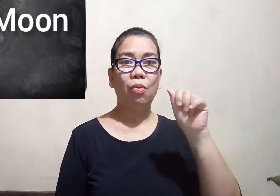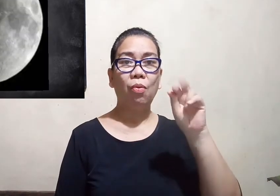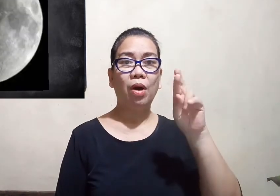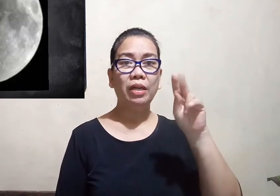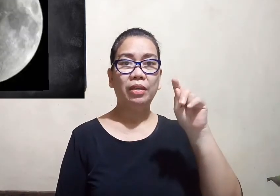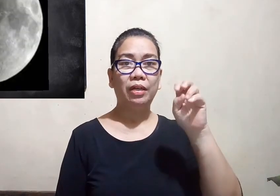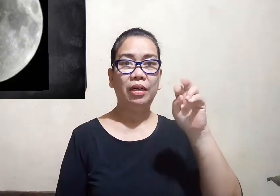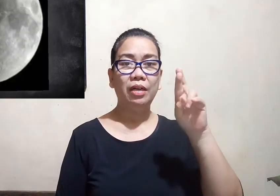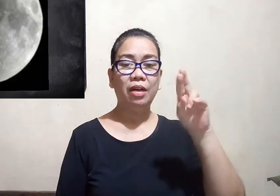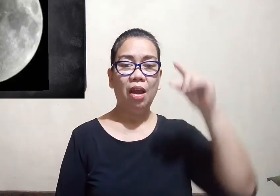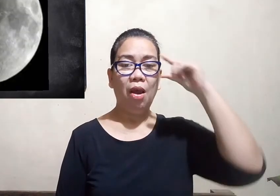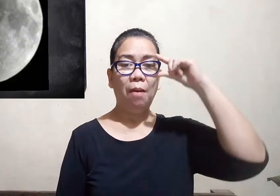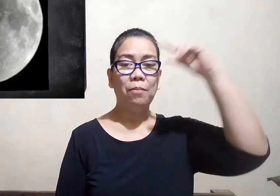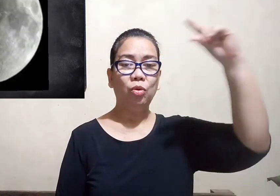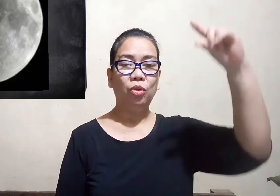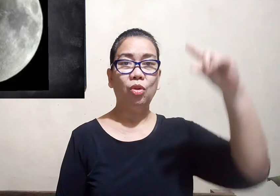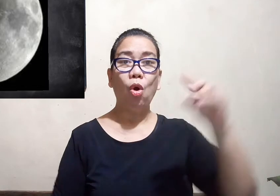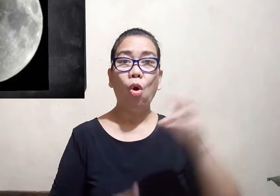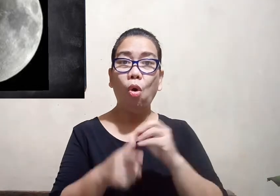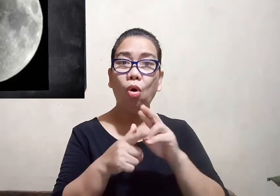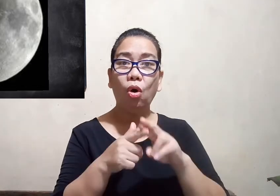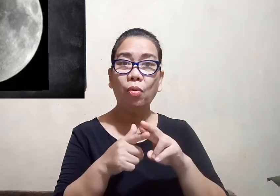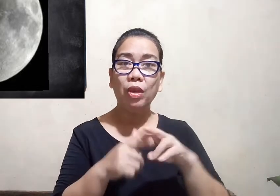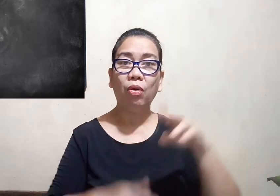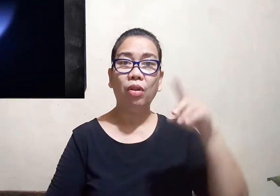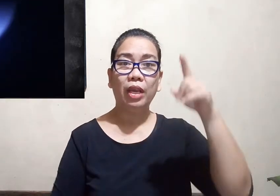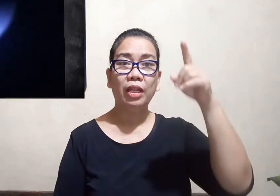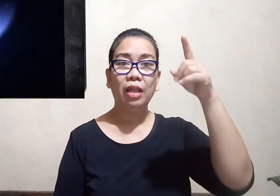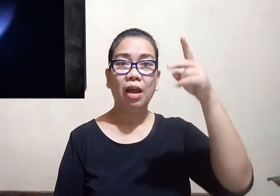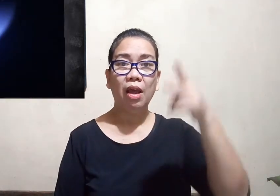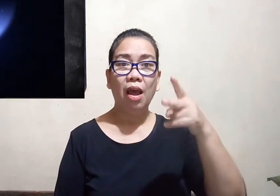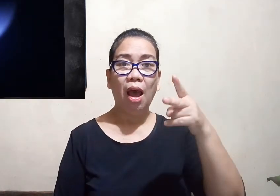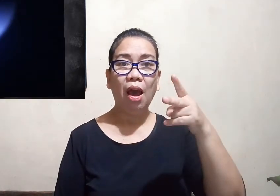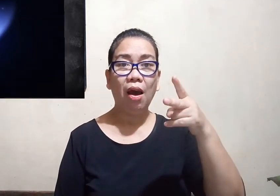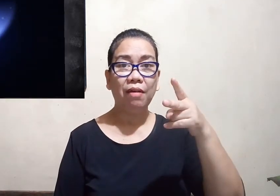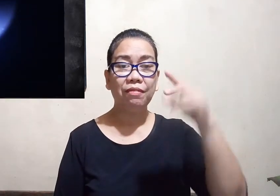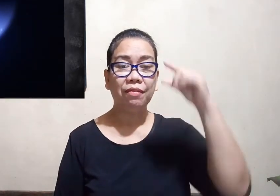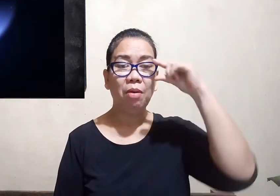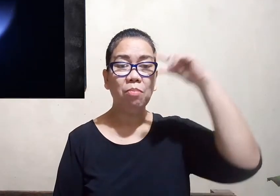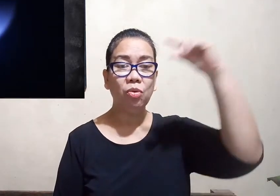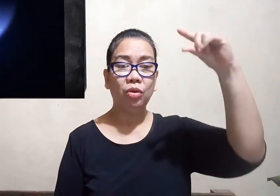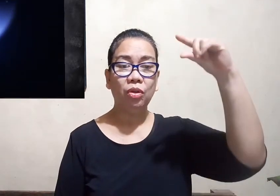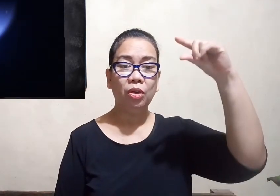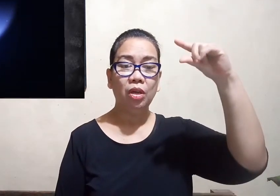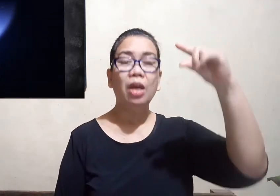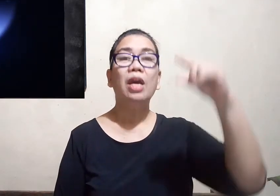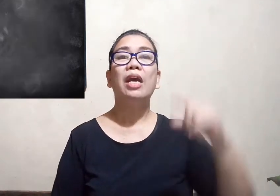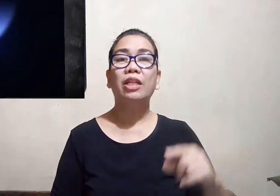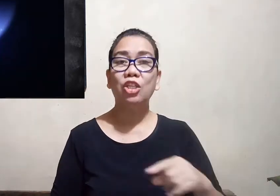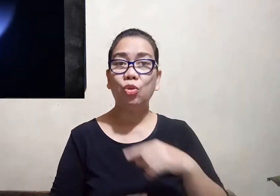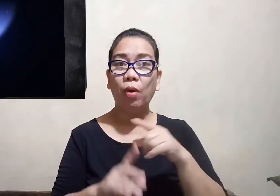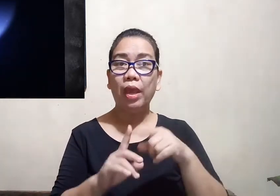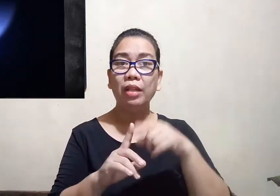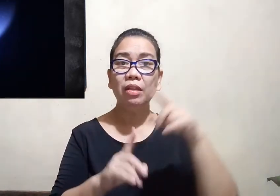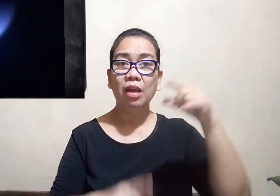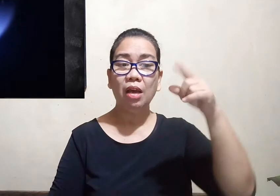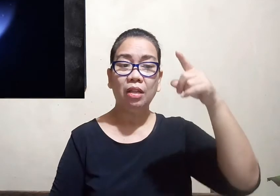quarter moon or we call it half moon it is when the